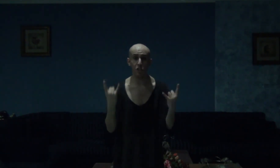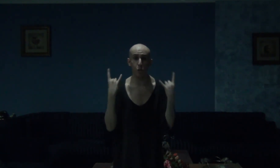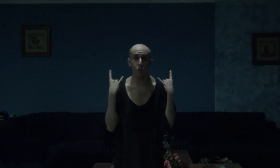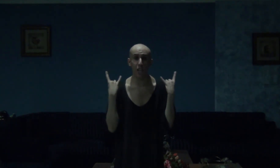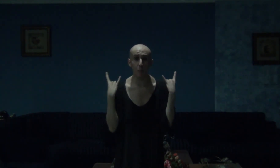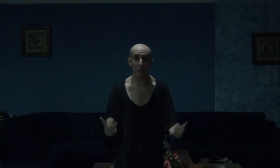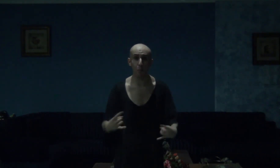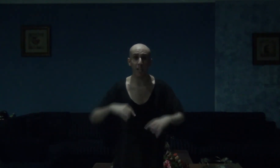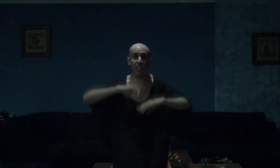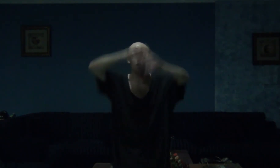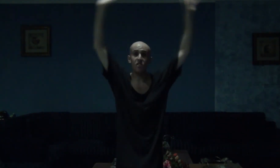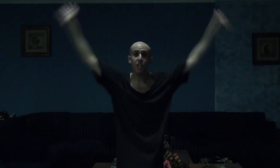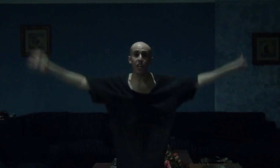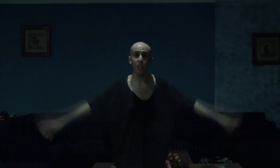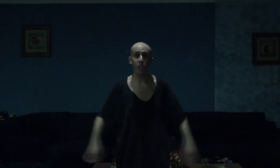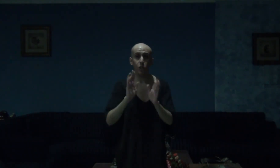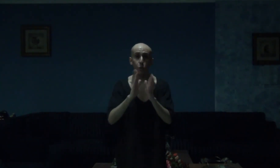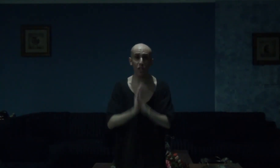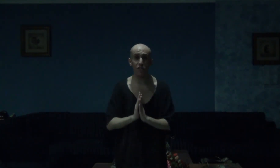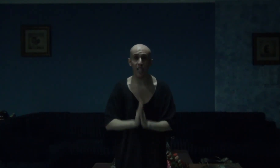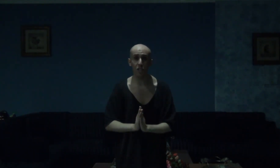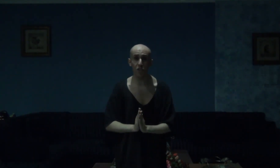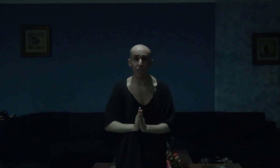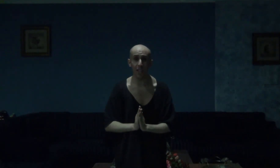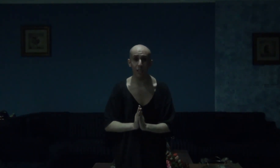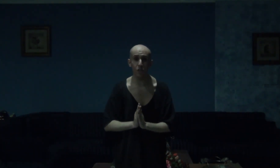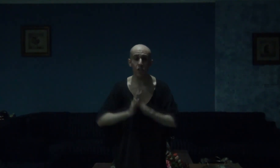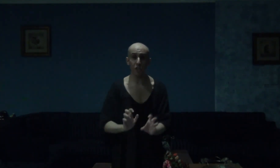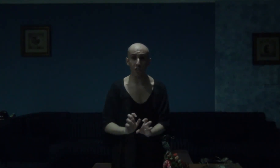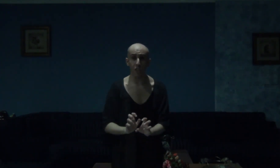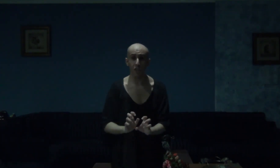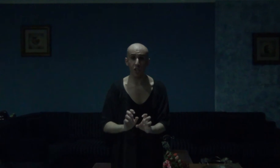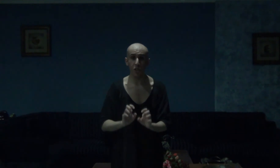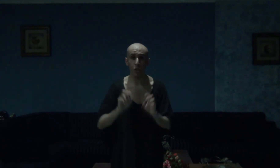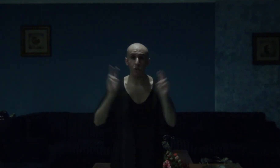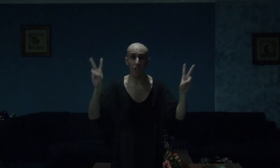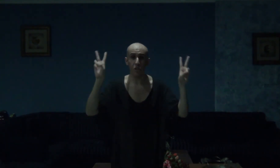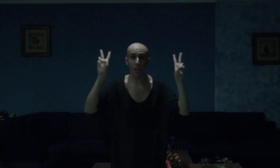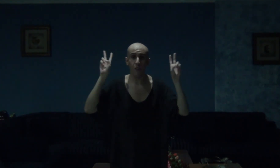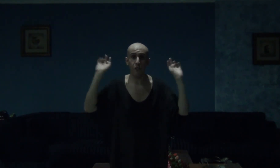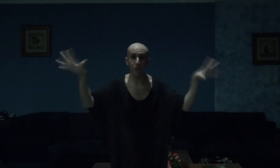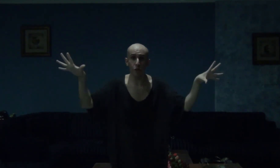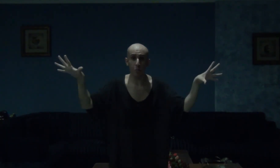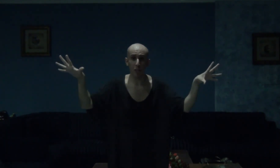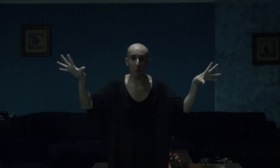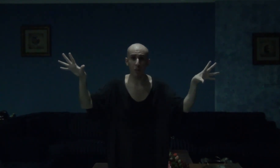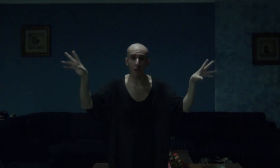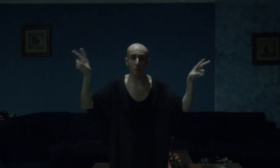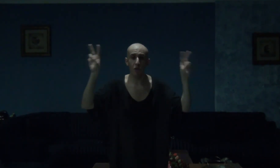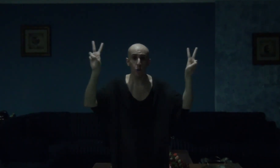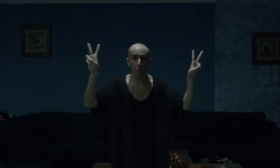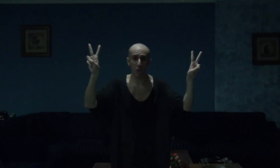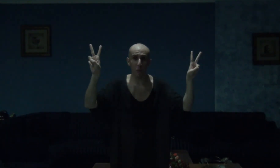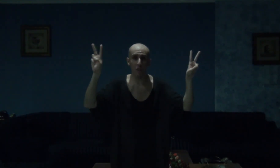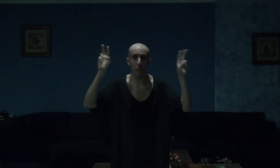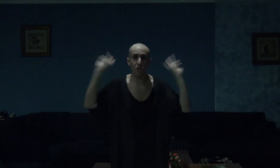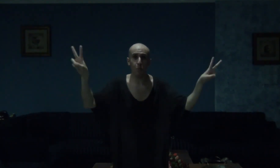so damn epic in scale it was guys and gals this tv show does have a few problems two problems in